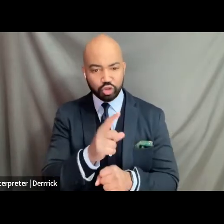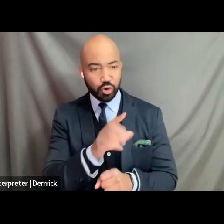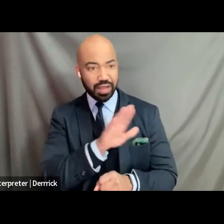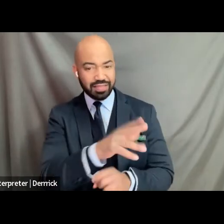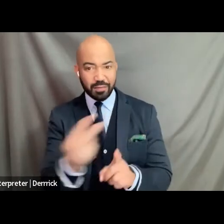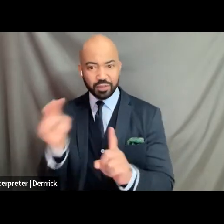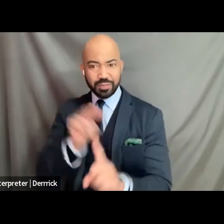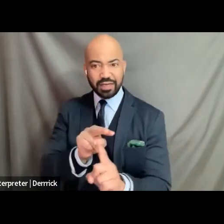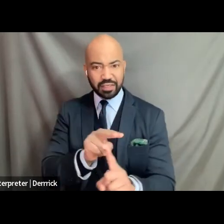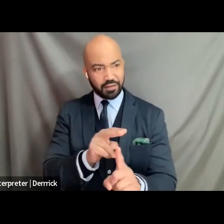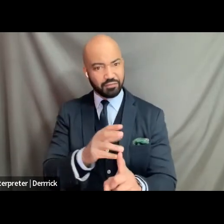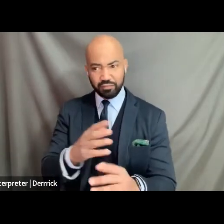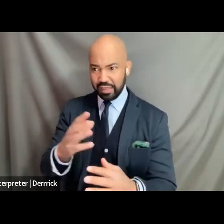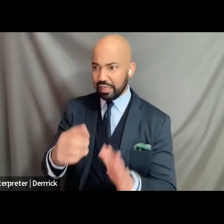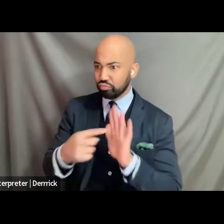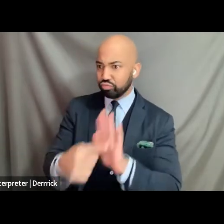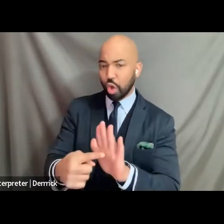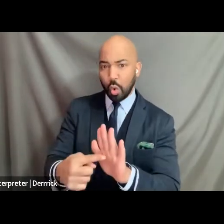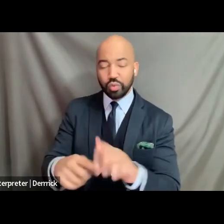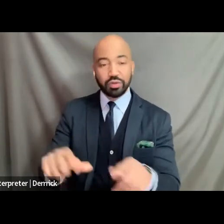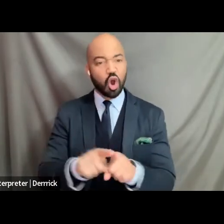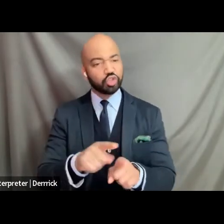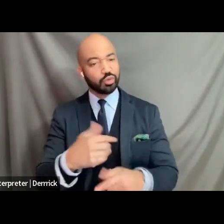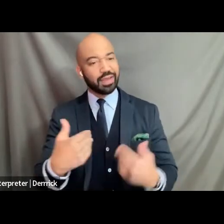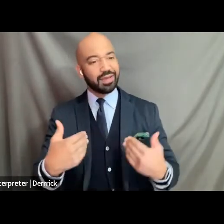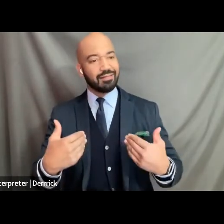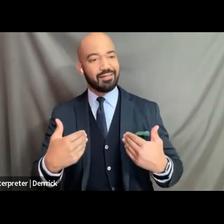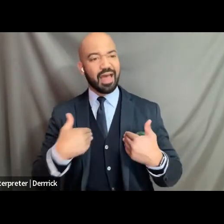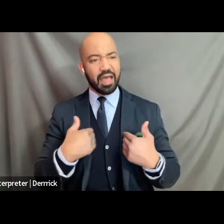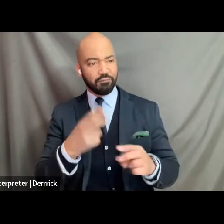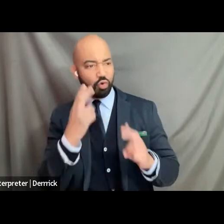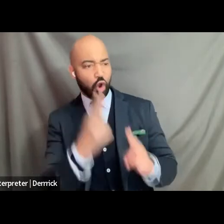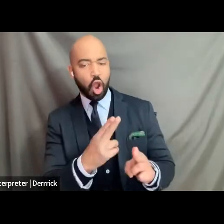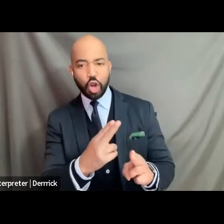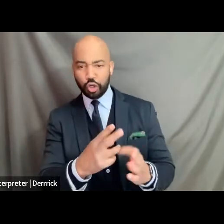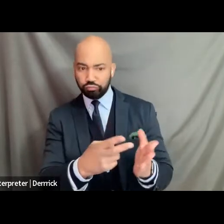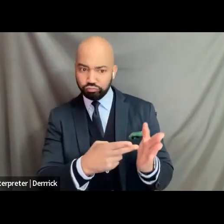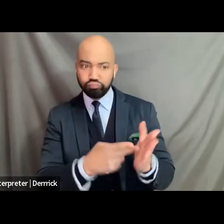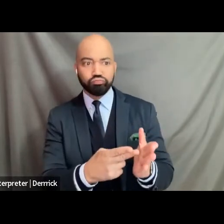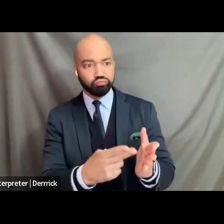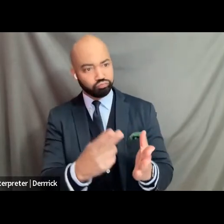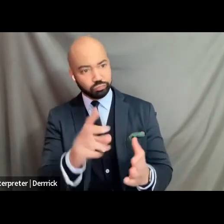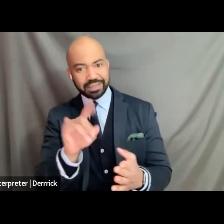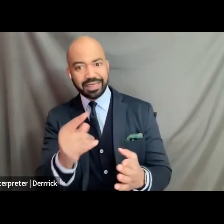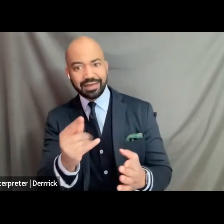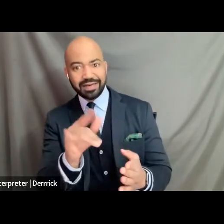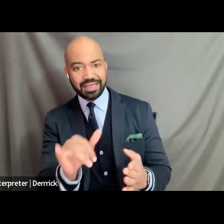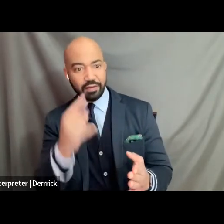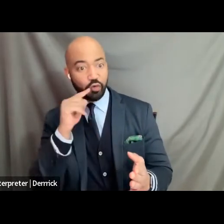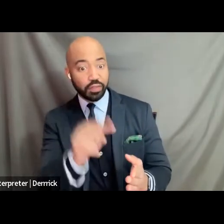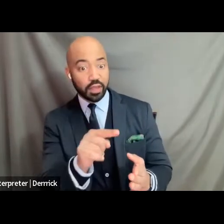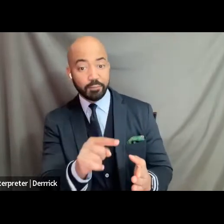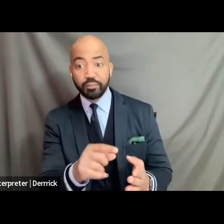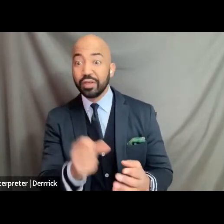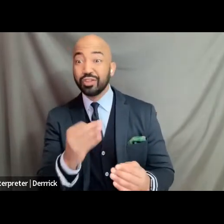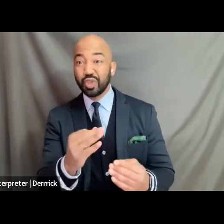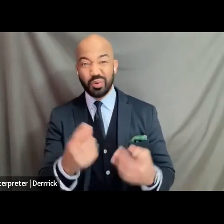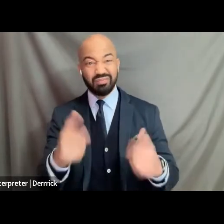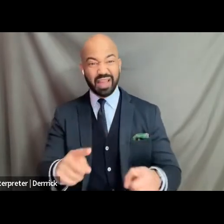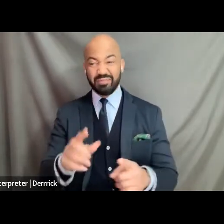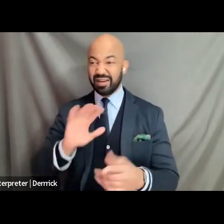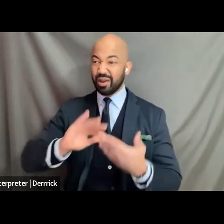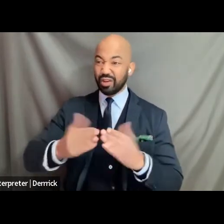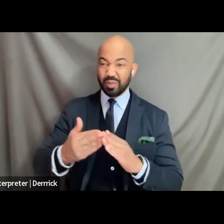if we don't necessarily see that support reflected in the court system in our government in our communities